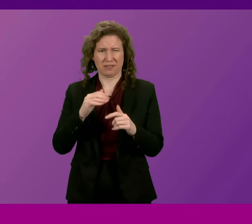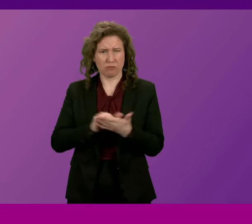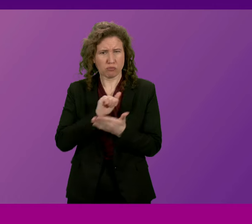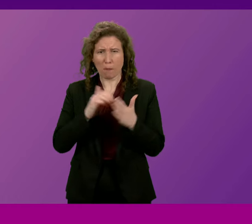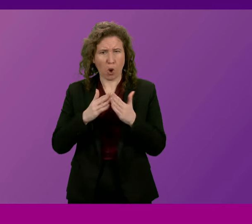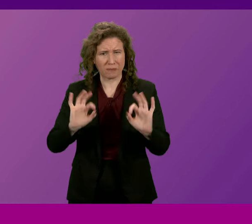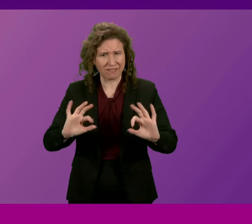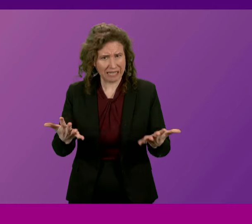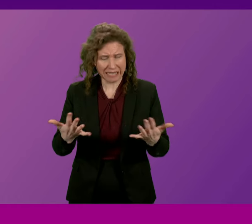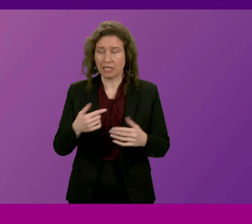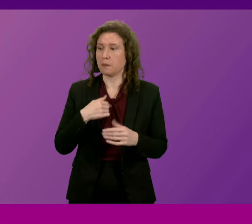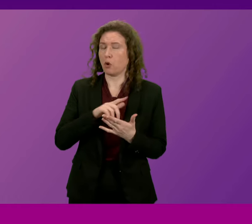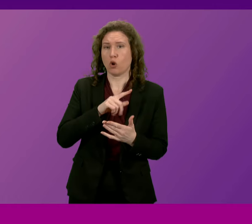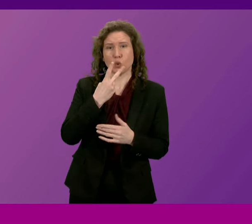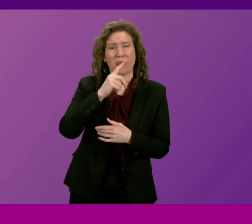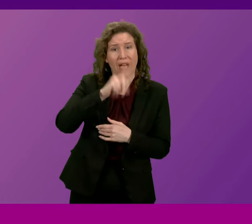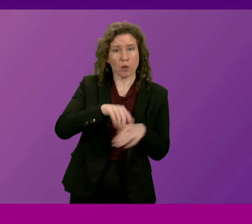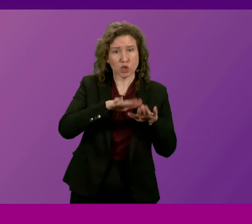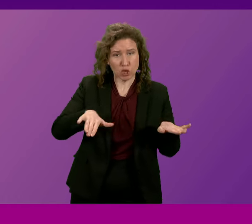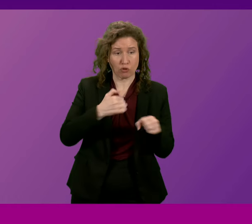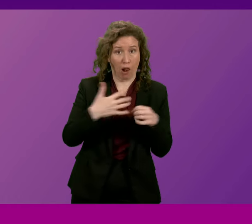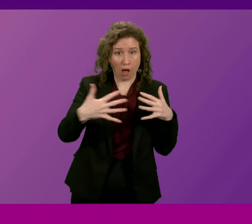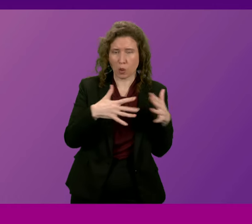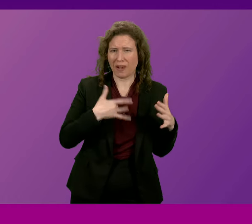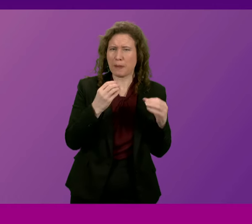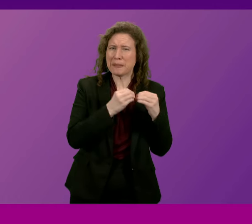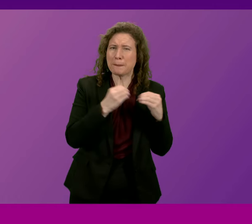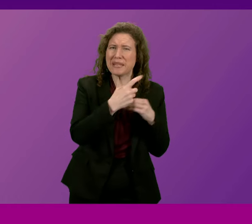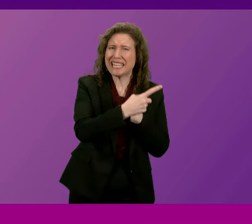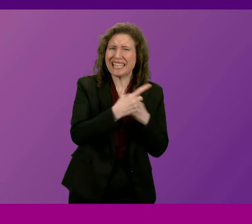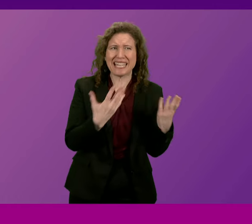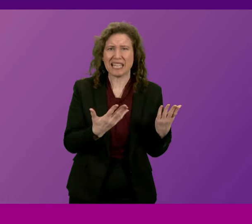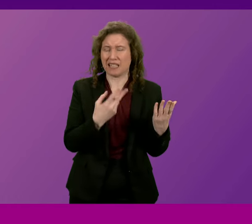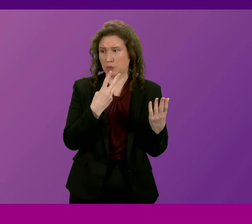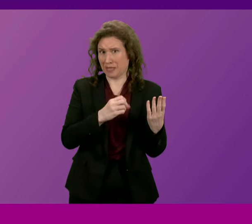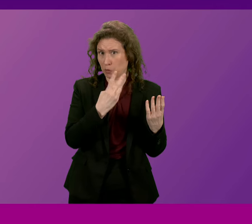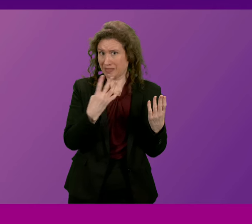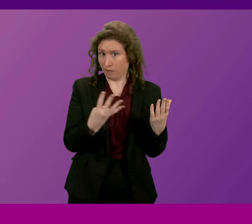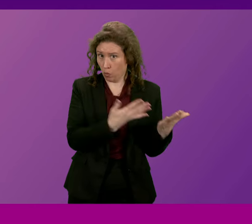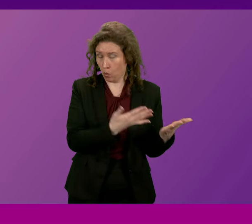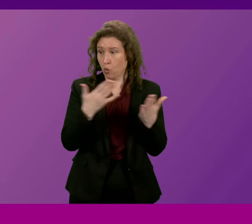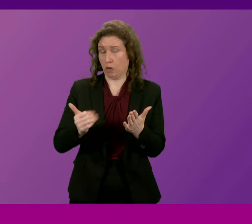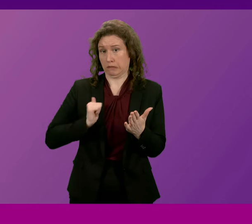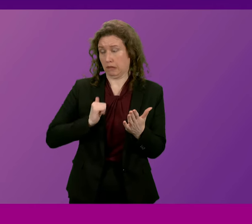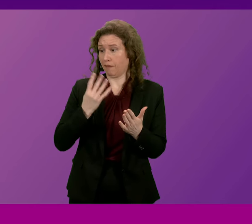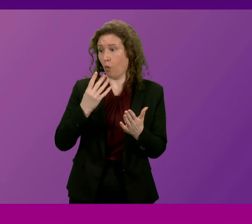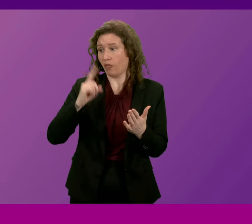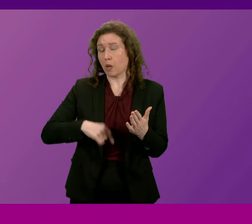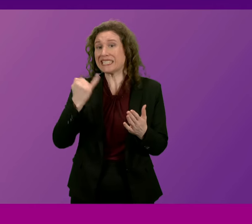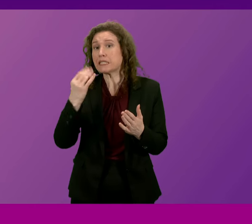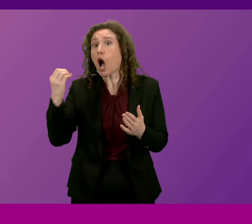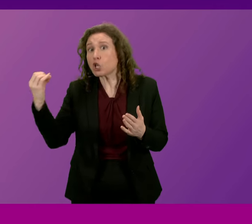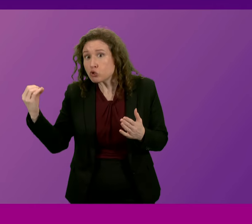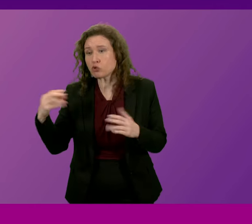,000 children in Glasgow living in unsuitable bed-and-breakfast accommodation in 2024, and more than 4,600